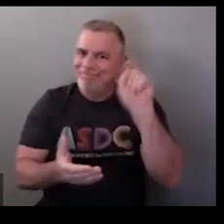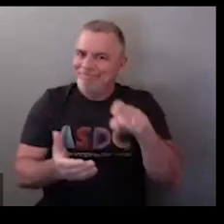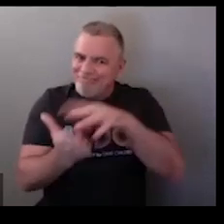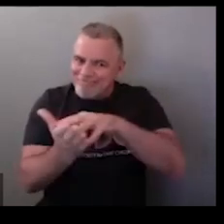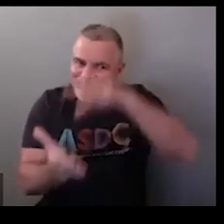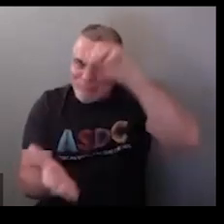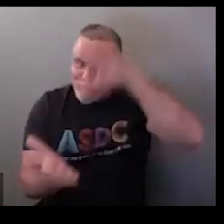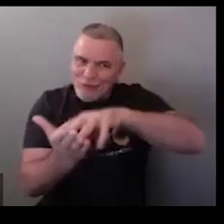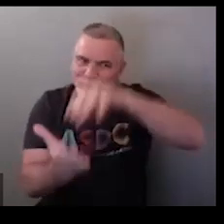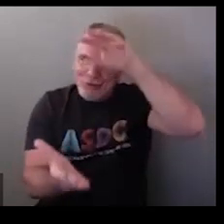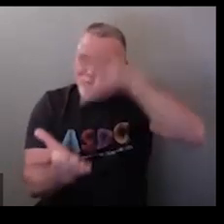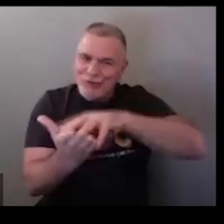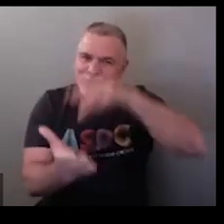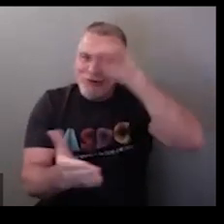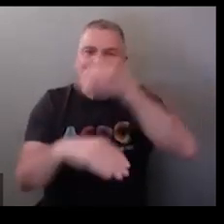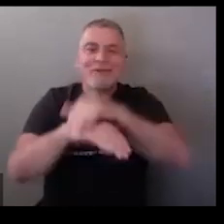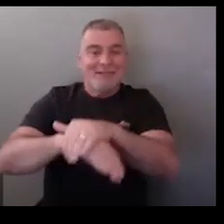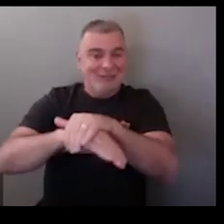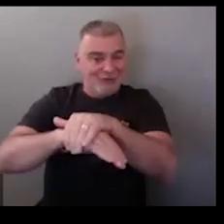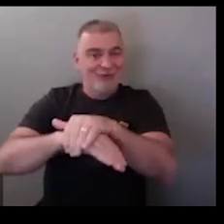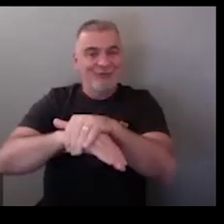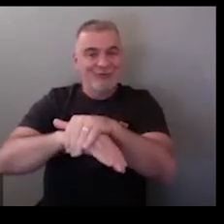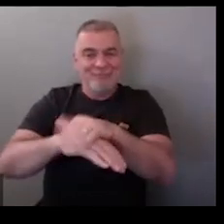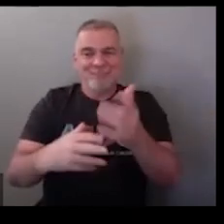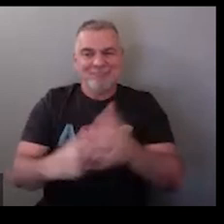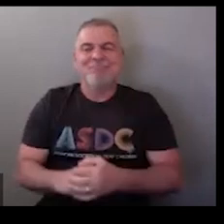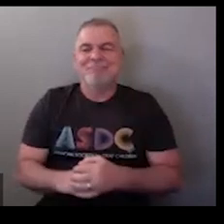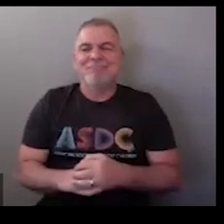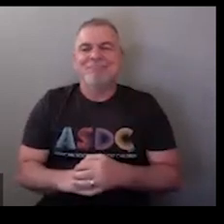you know in school you have to learn english